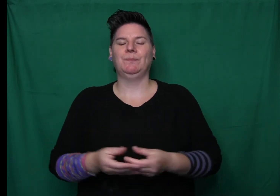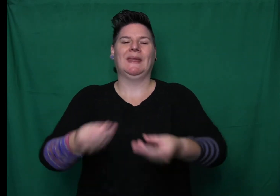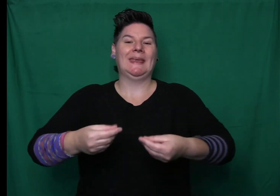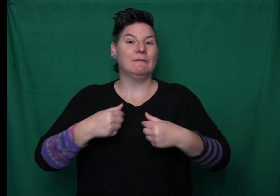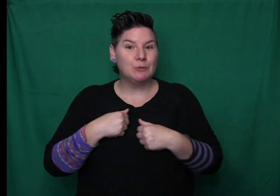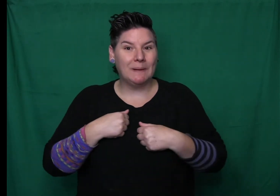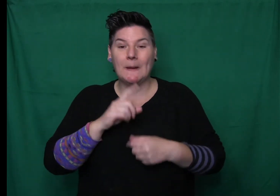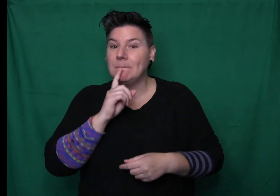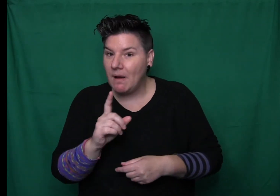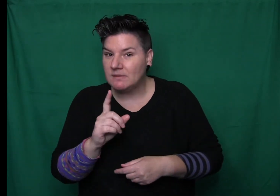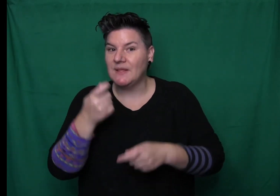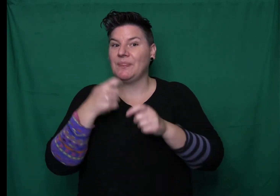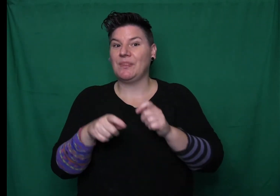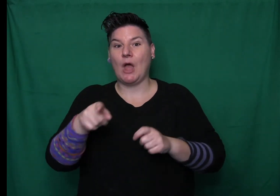said Dorry. I won't bother you anymore.